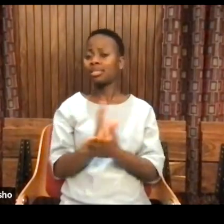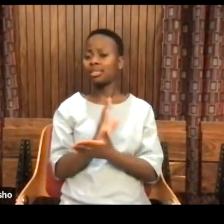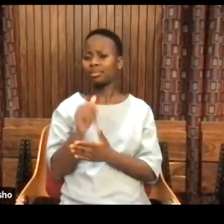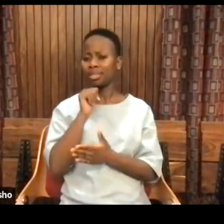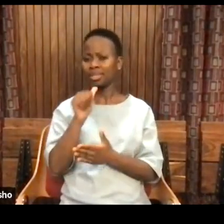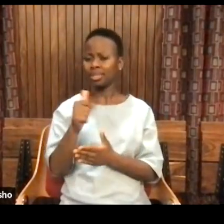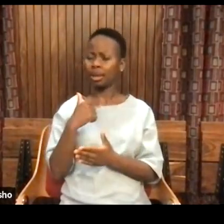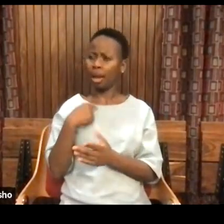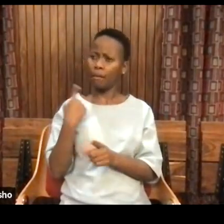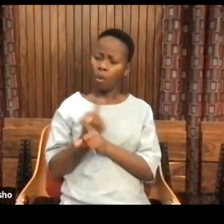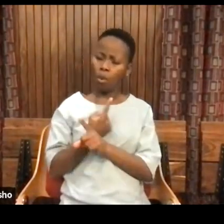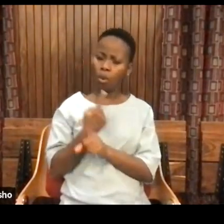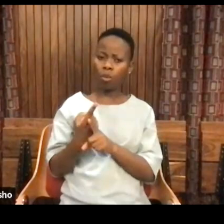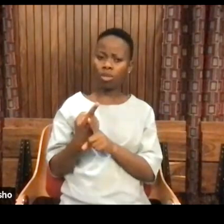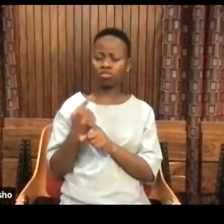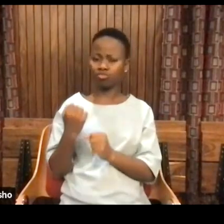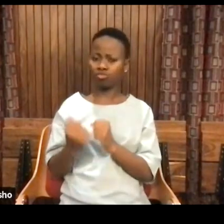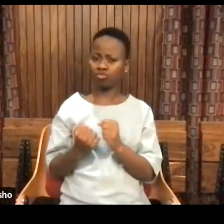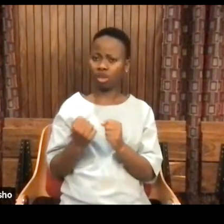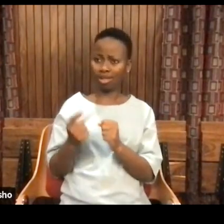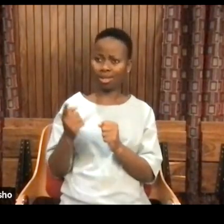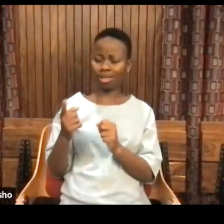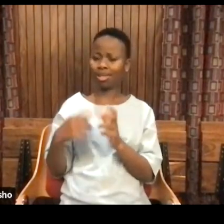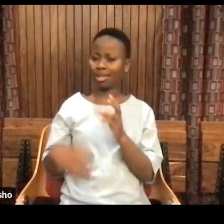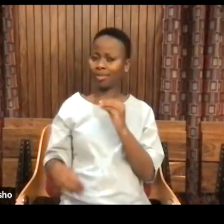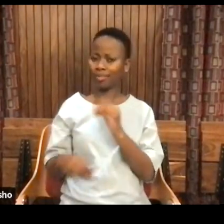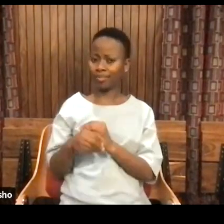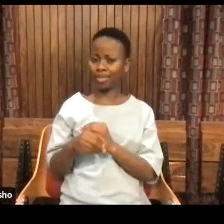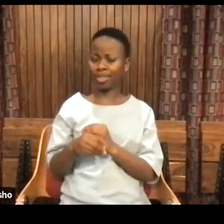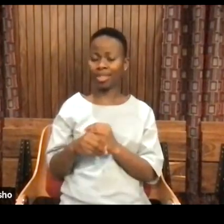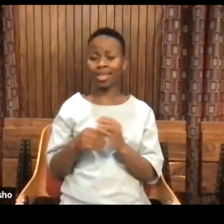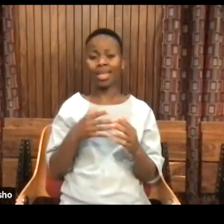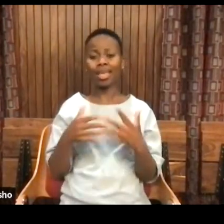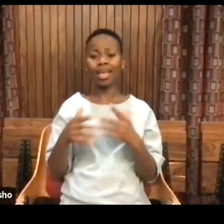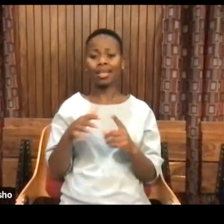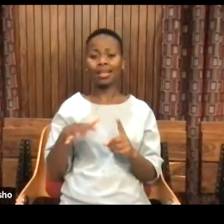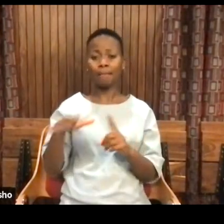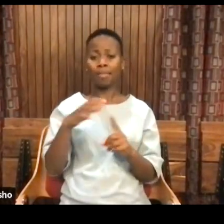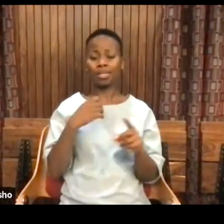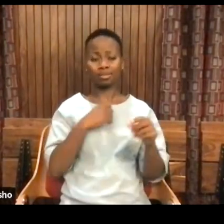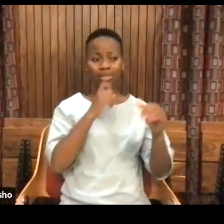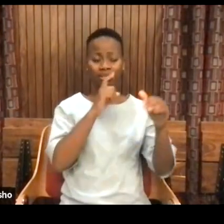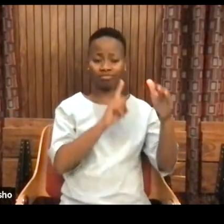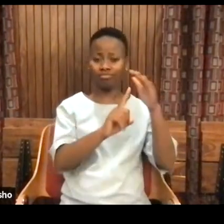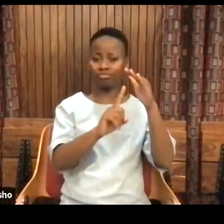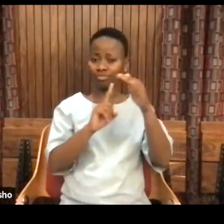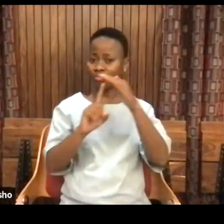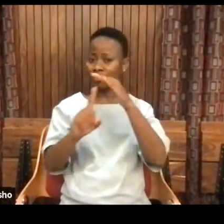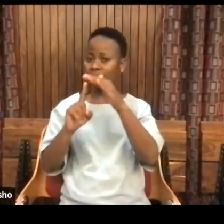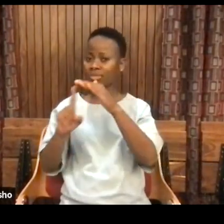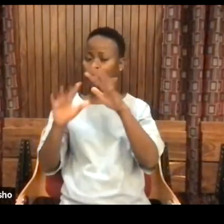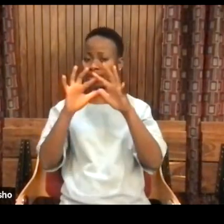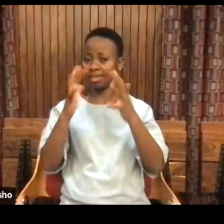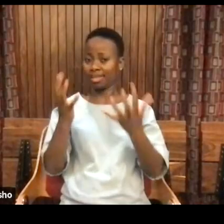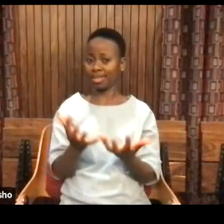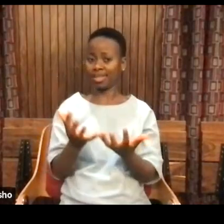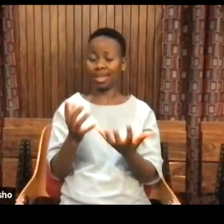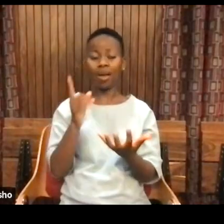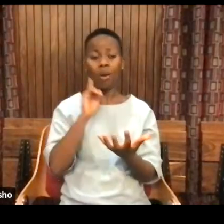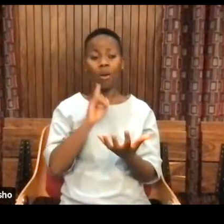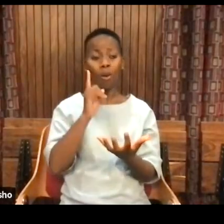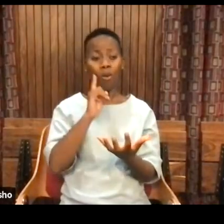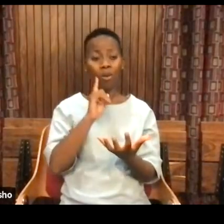something additional. Everywhere I've been on this planet, every human community, every human being needs